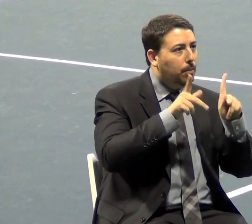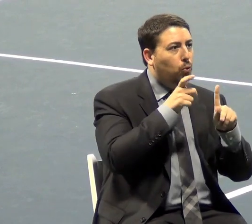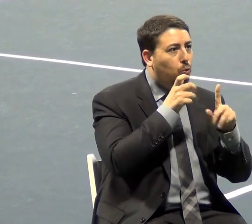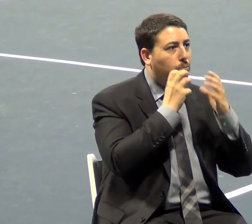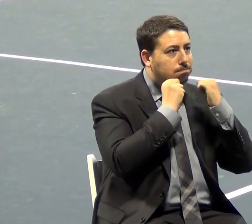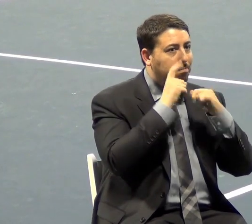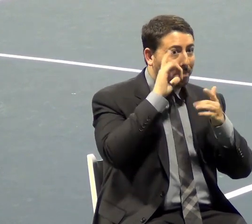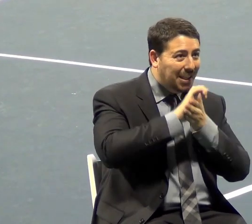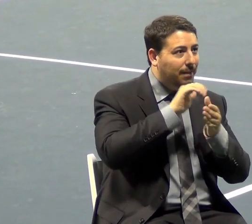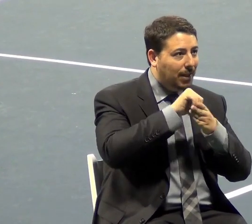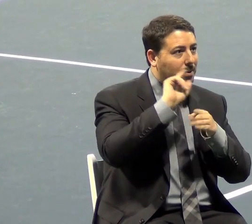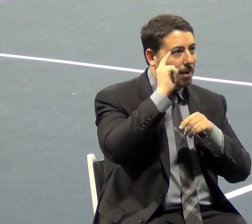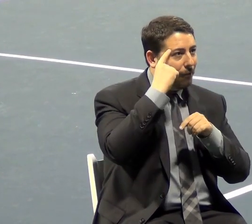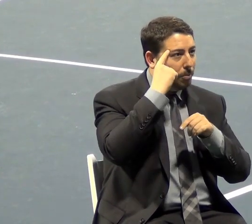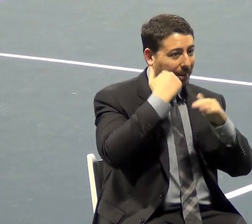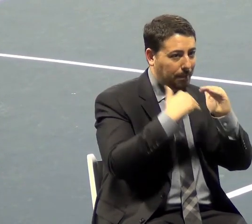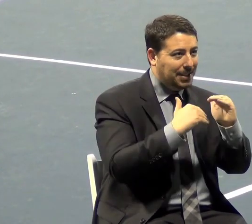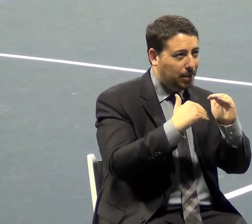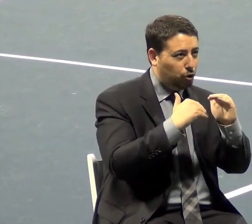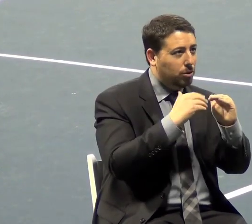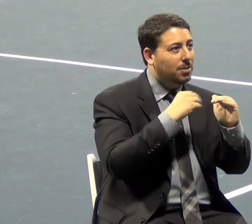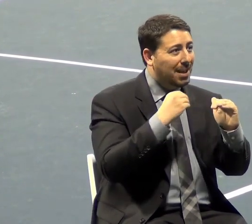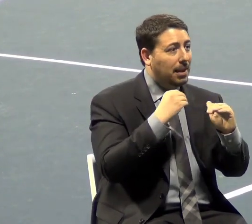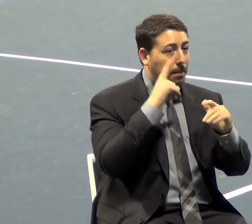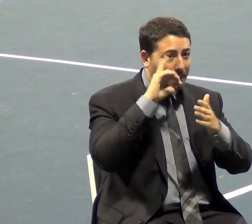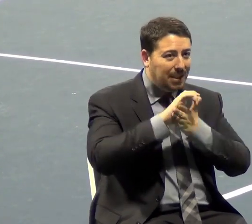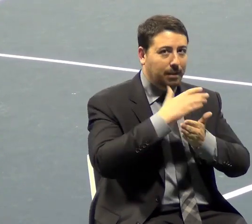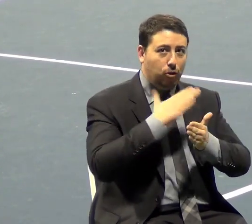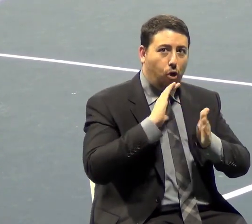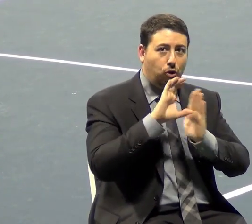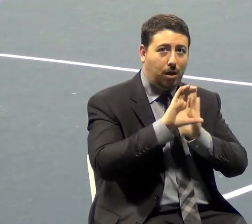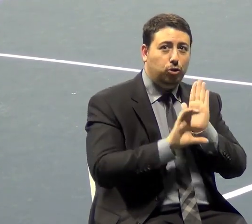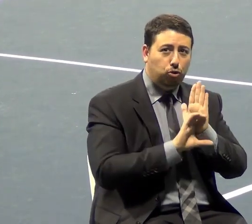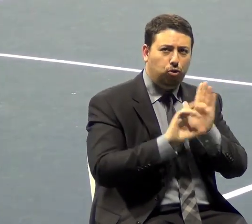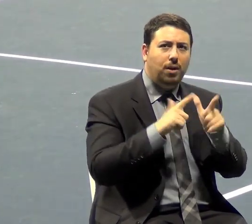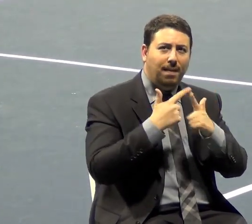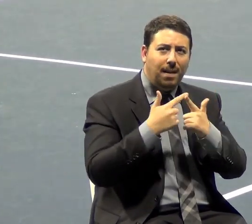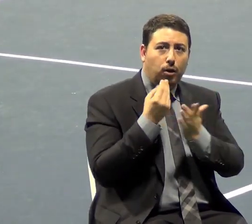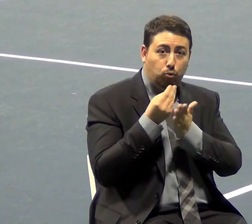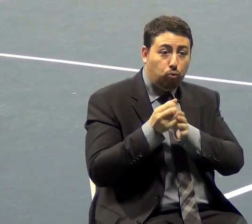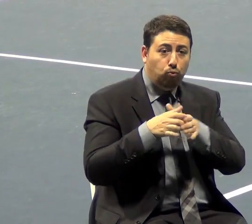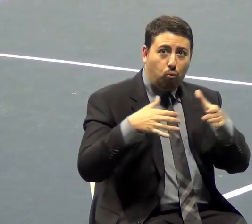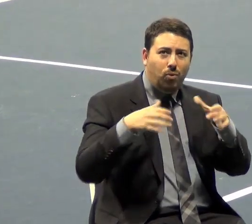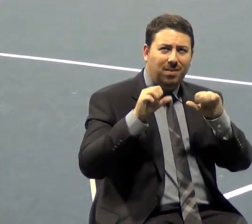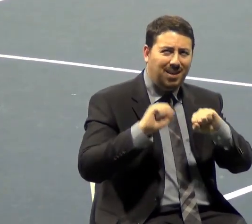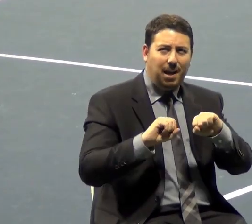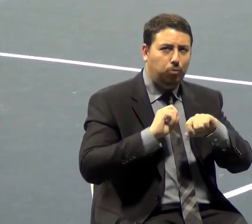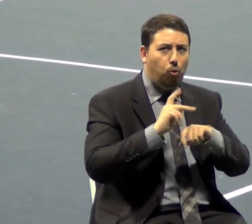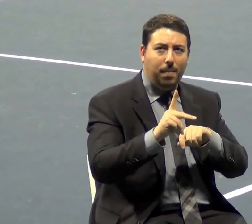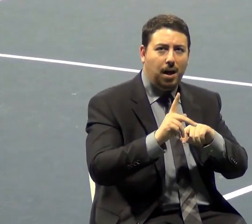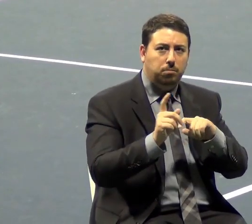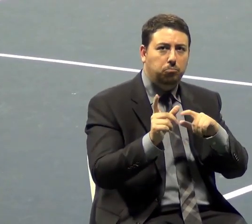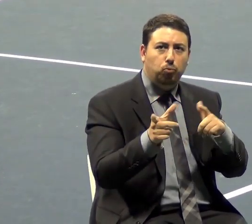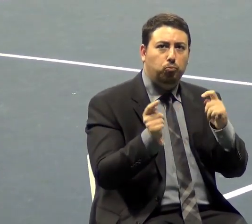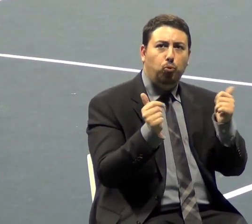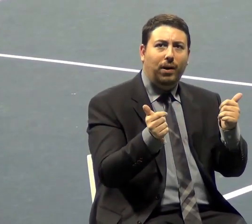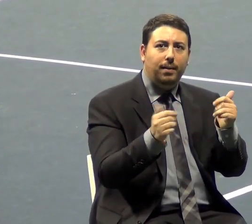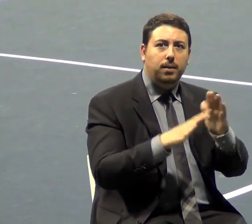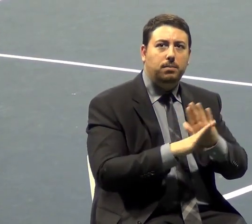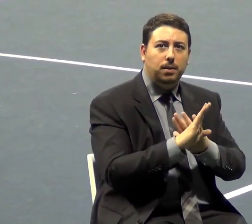government limitation and in our Constitution, growth can be restored rather quickly. But if we continue to try to solve the problem